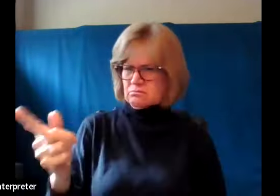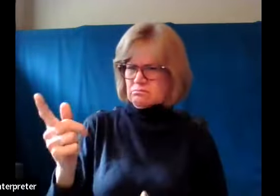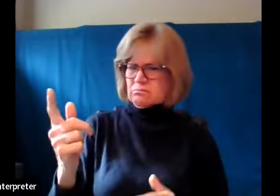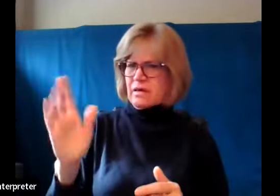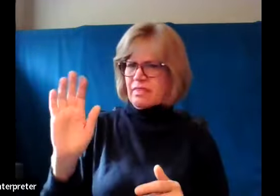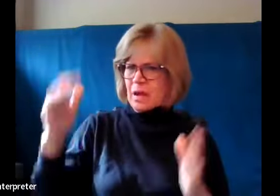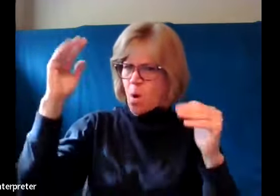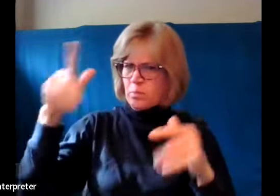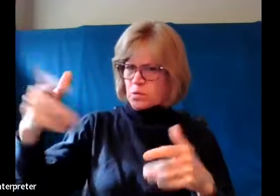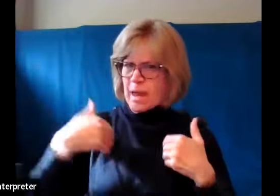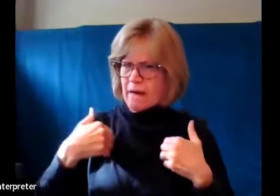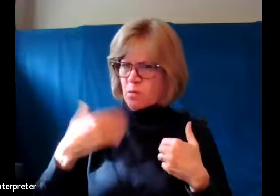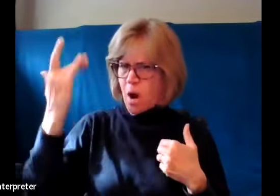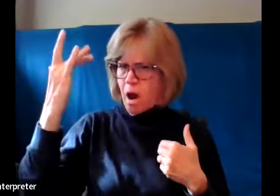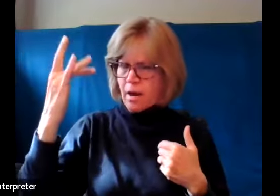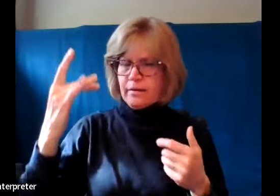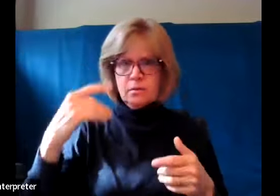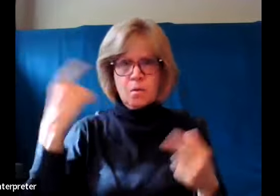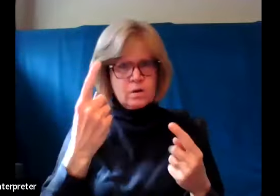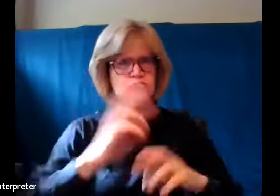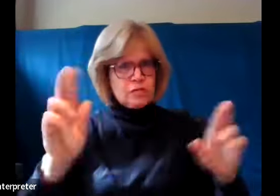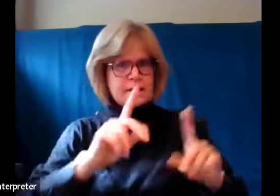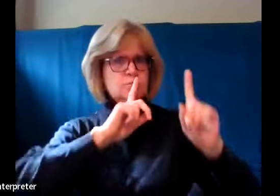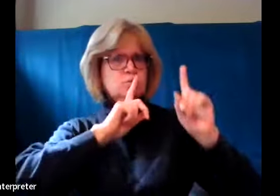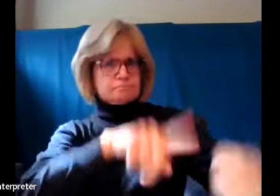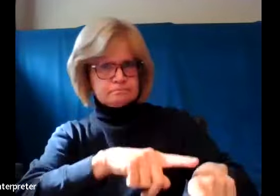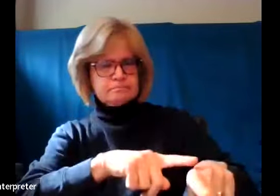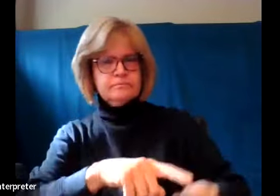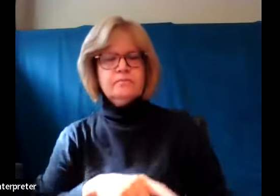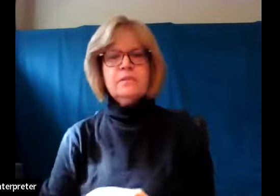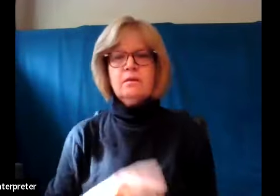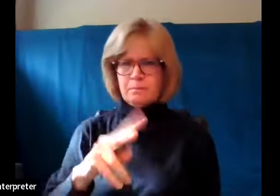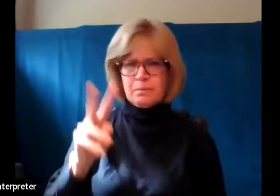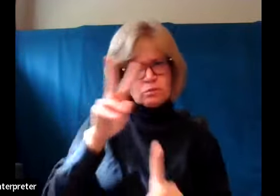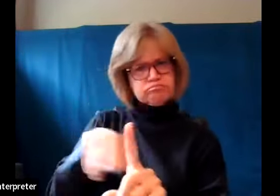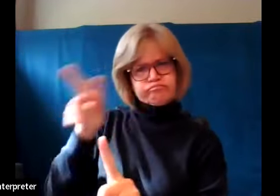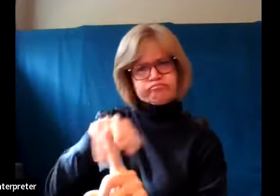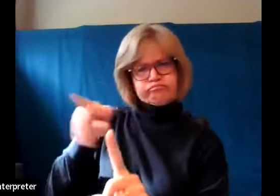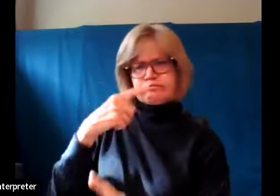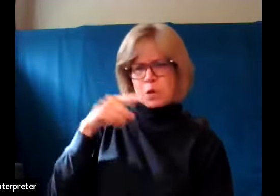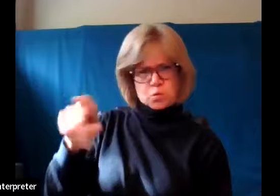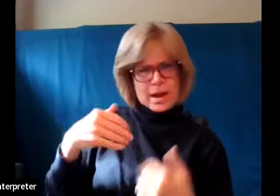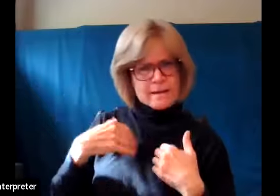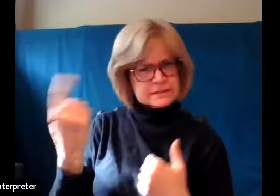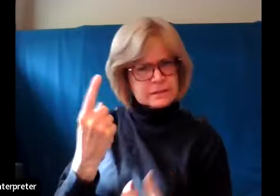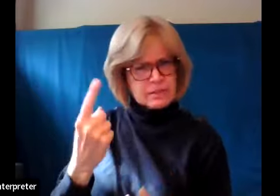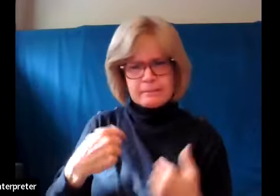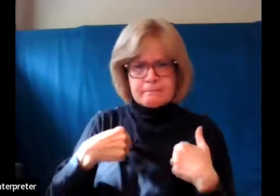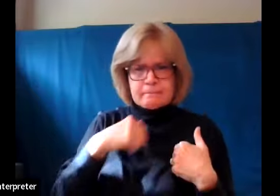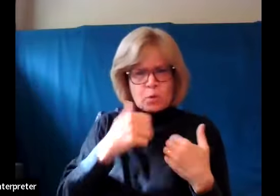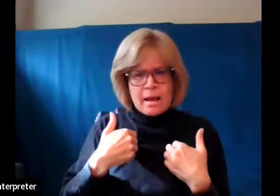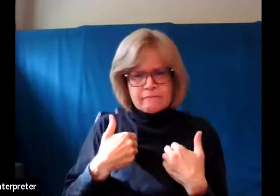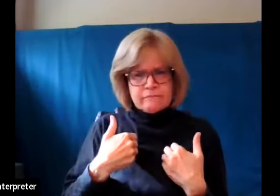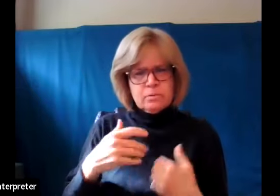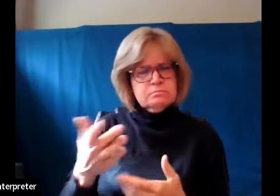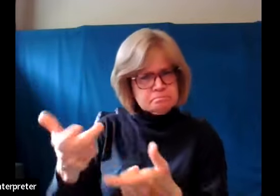People are going to see that we have something that they don't. And they may ask us about that. We need to be able to share